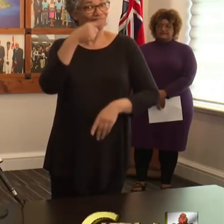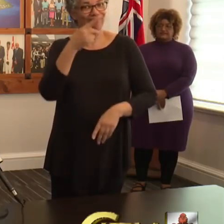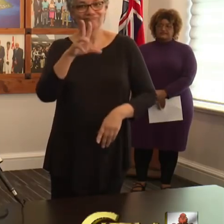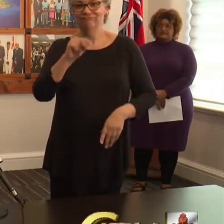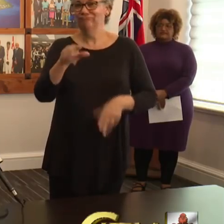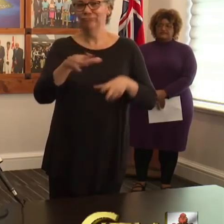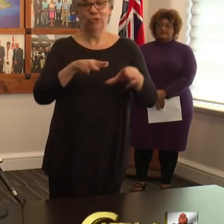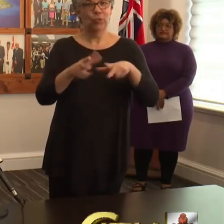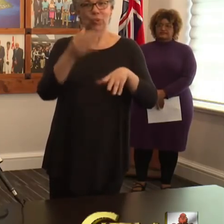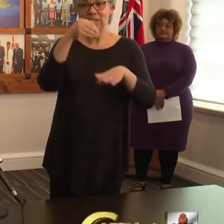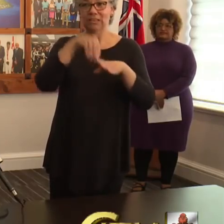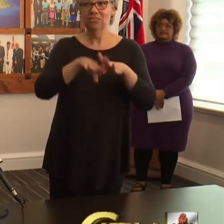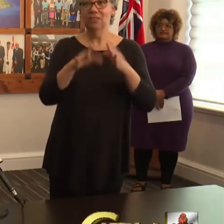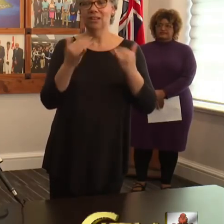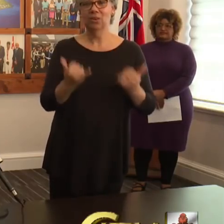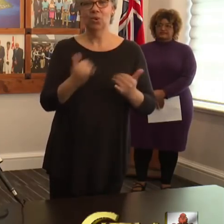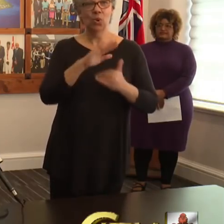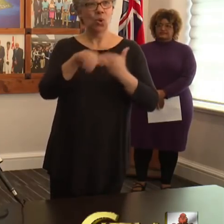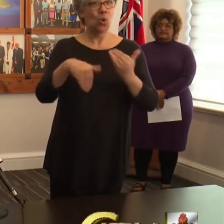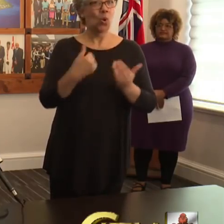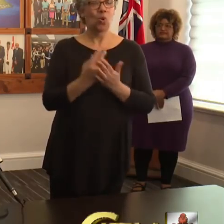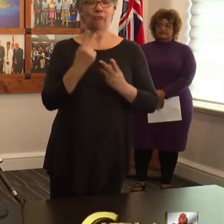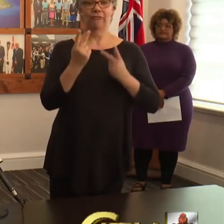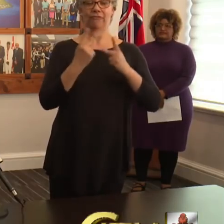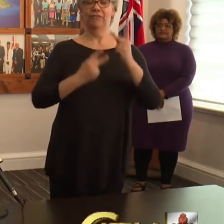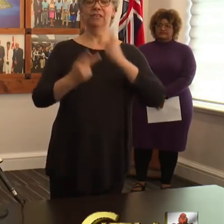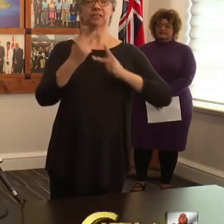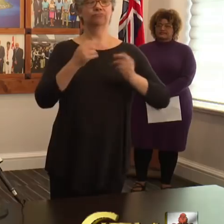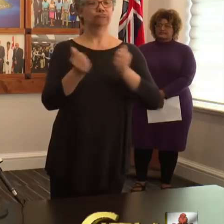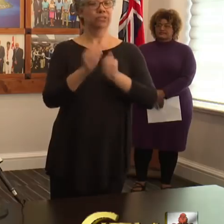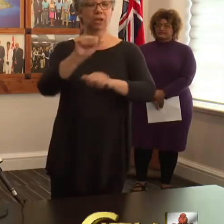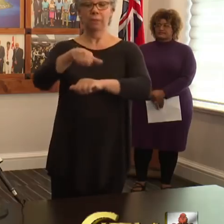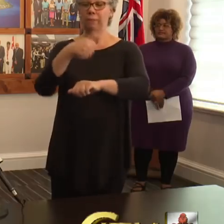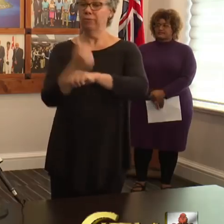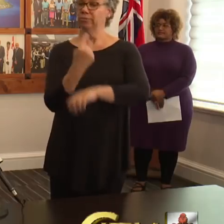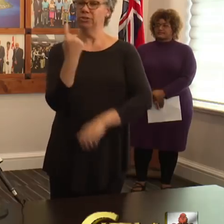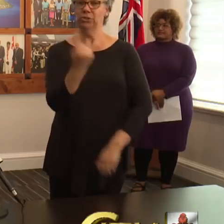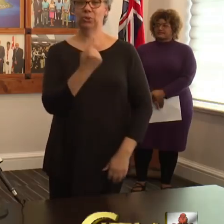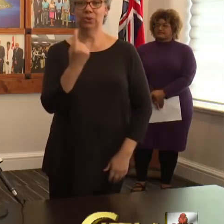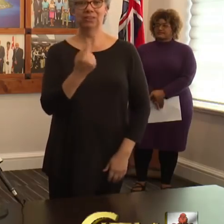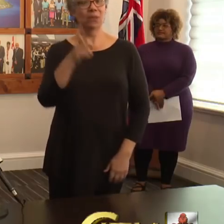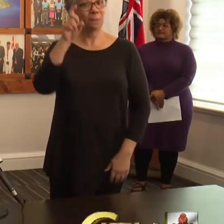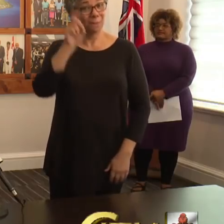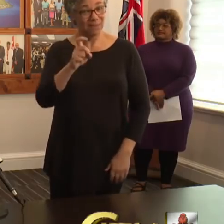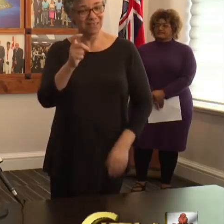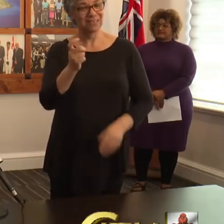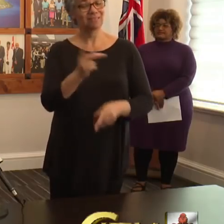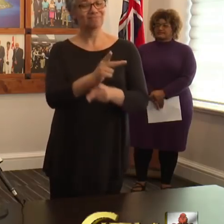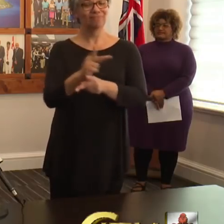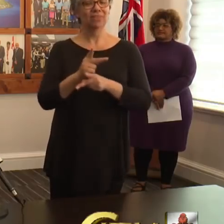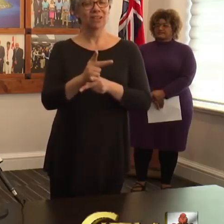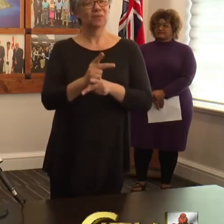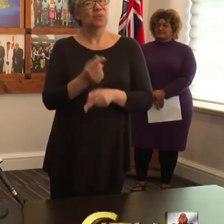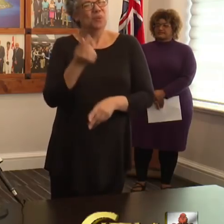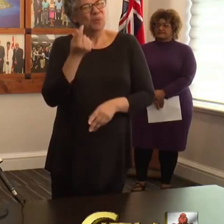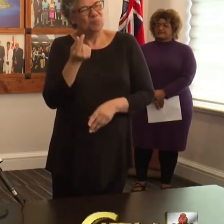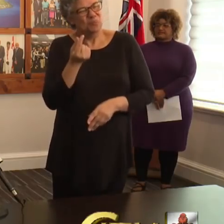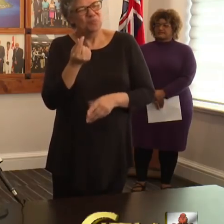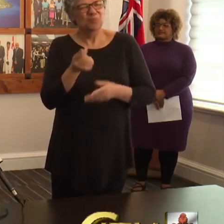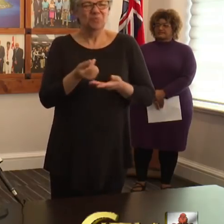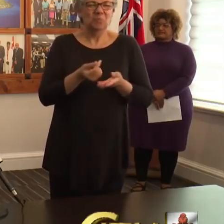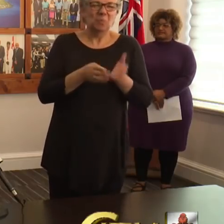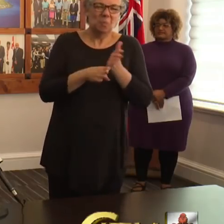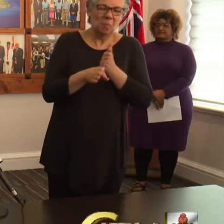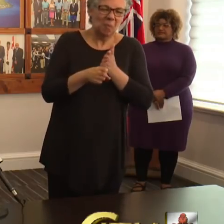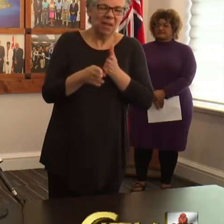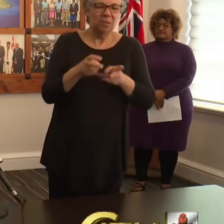-ins at this time, and all visits will be by appointment only for essential care. For minor ailments for children as well as child